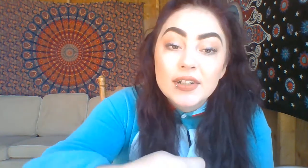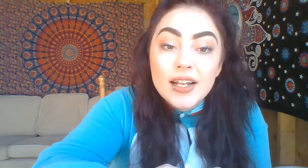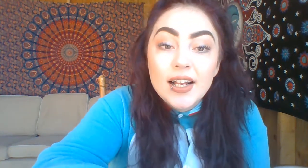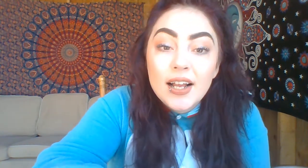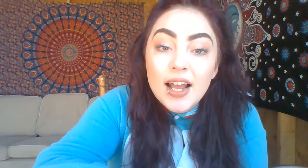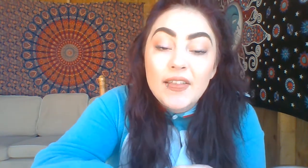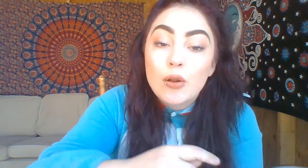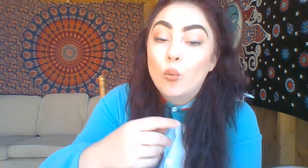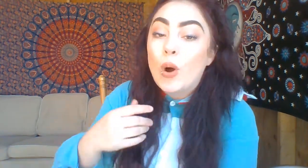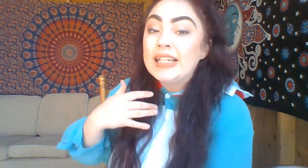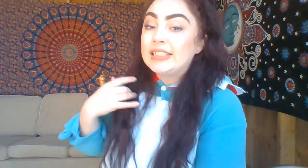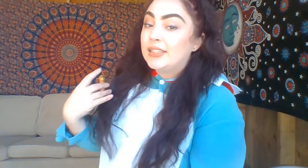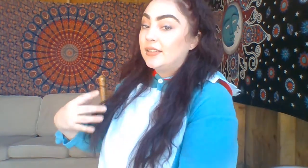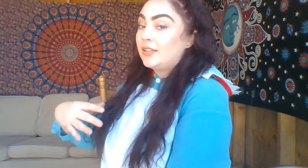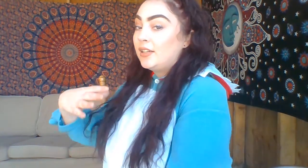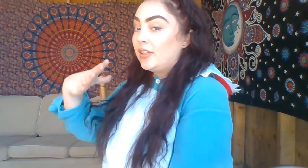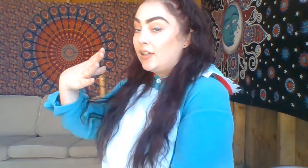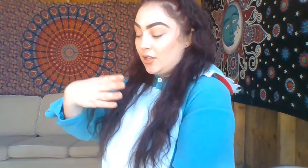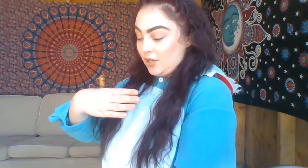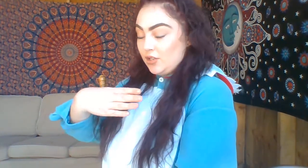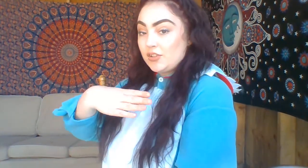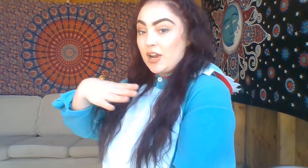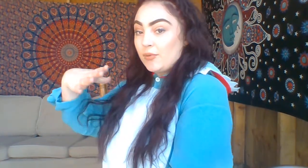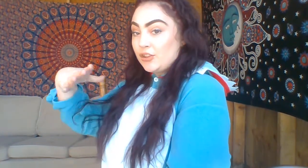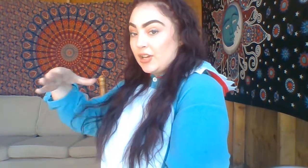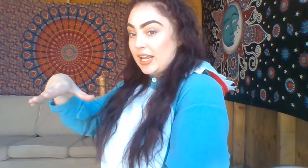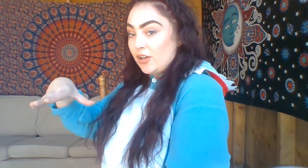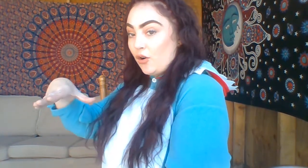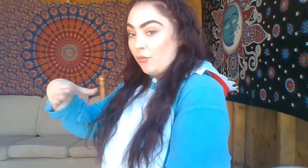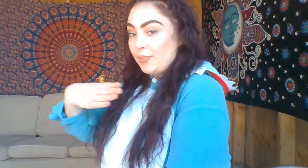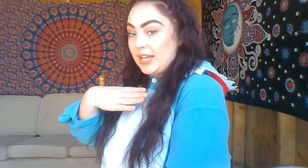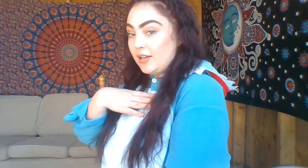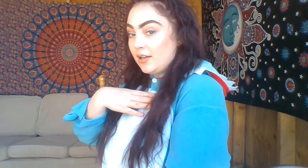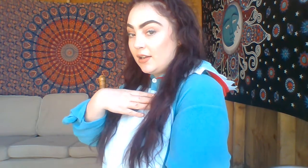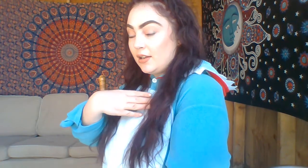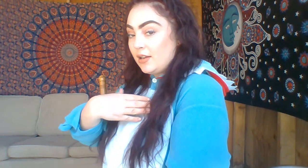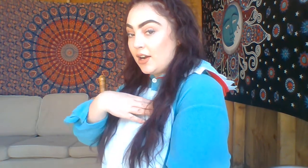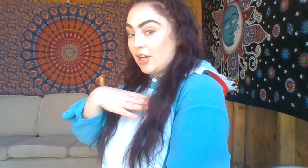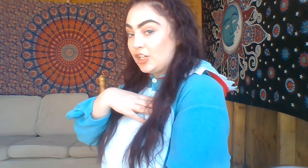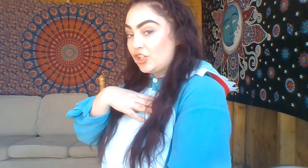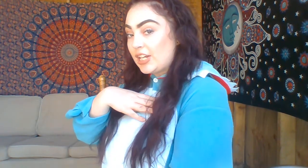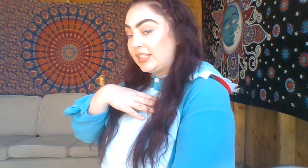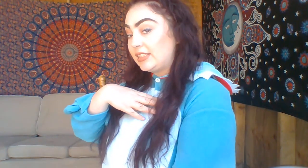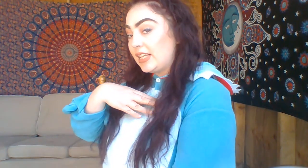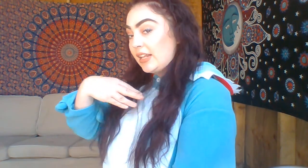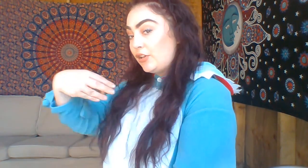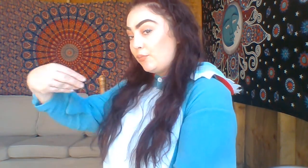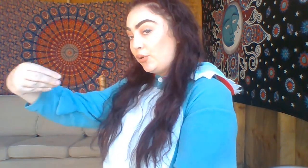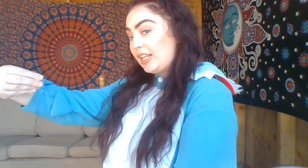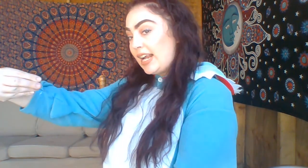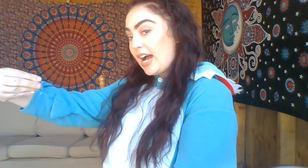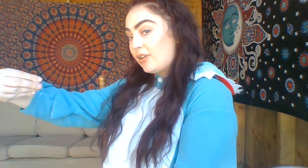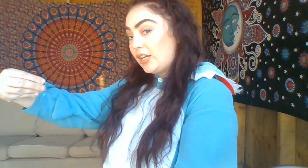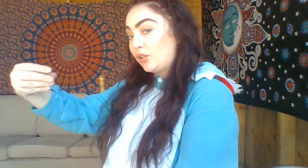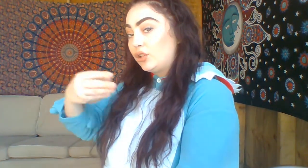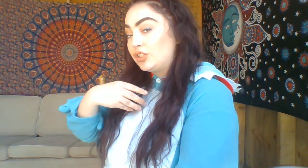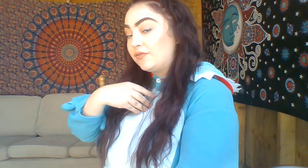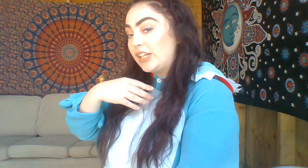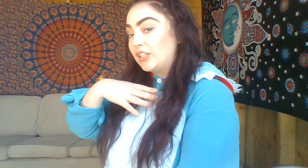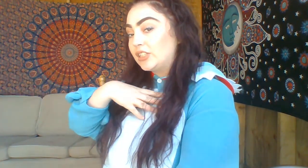And then white. Start with your hand open on your chest. And then you pull it out and close your fingers.